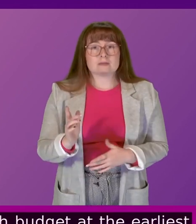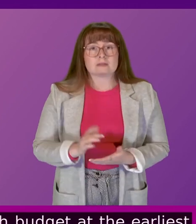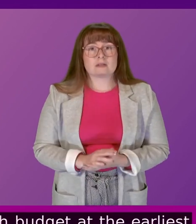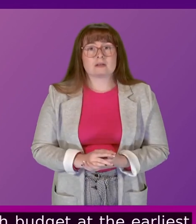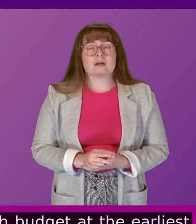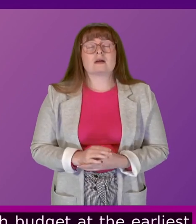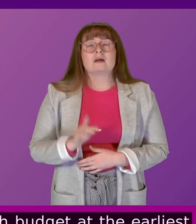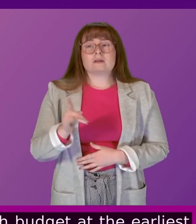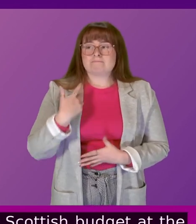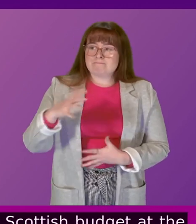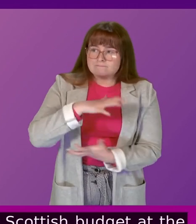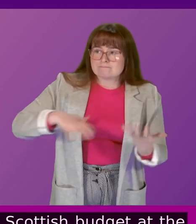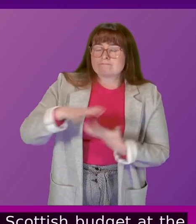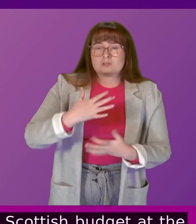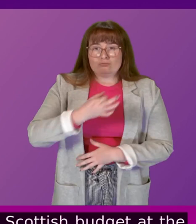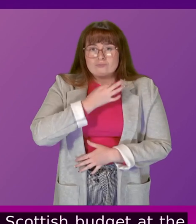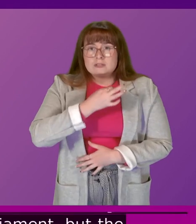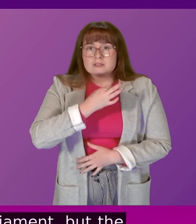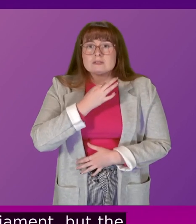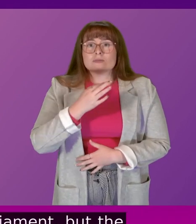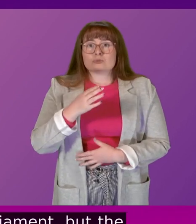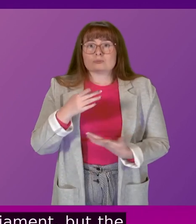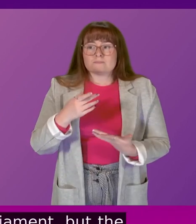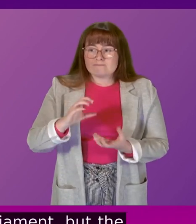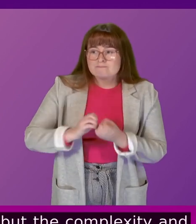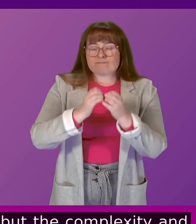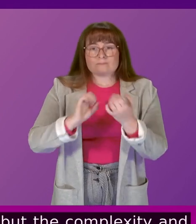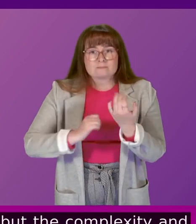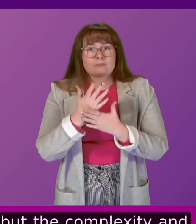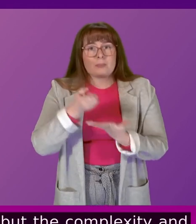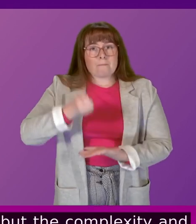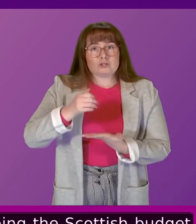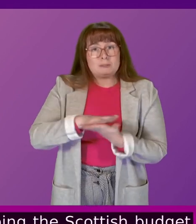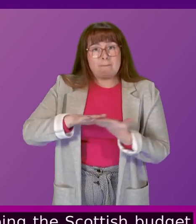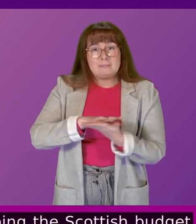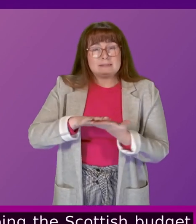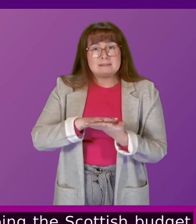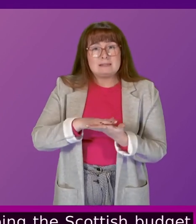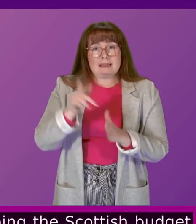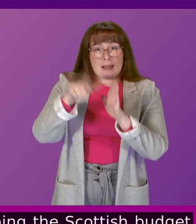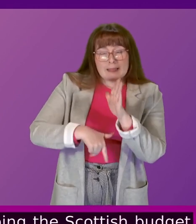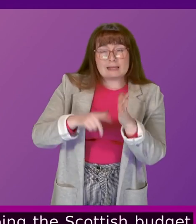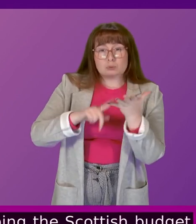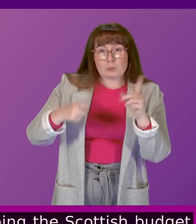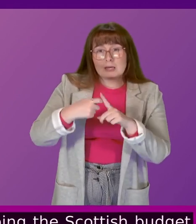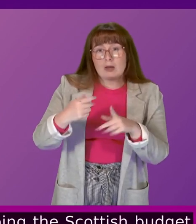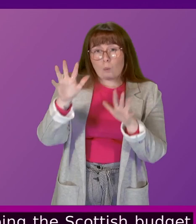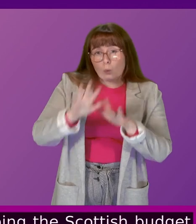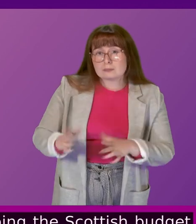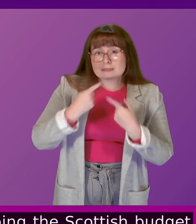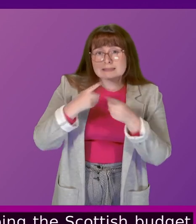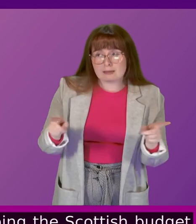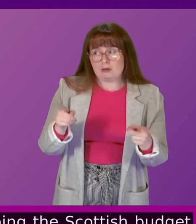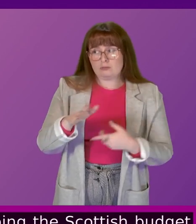complexity and risks now embedded in developing the Scottish budget and its forecasts mean that a late UK autumn's statement represents a